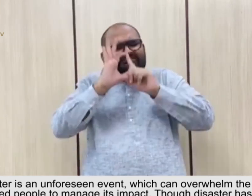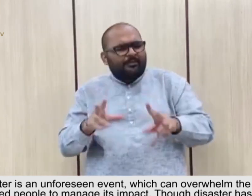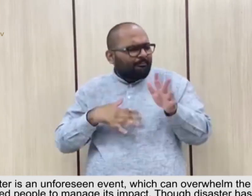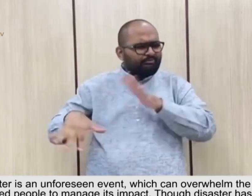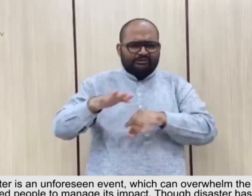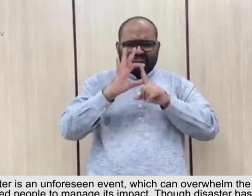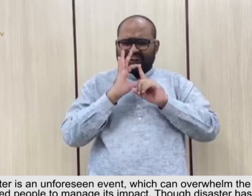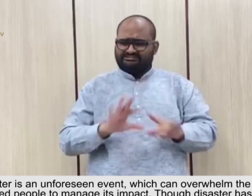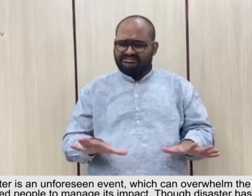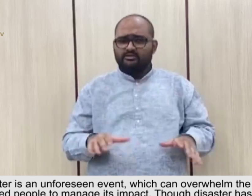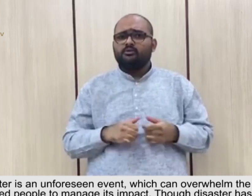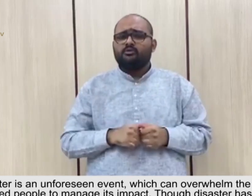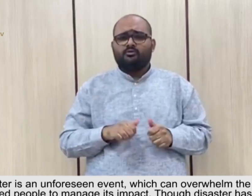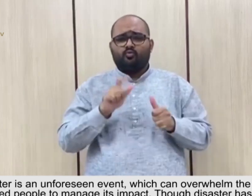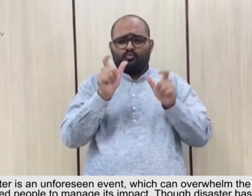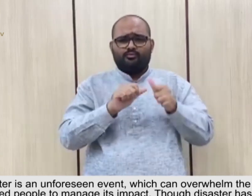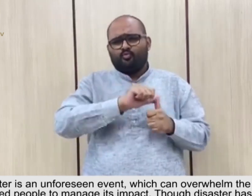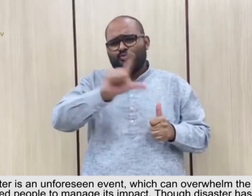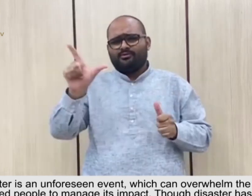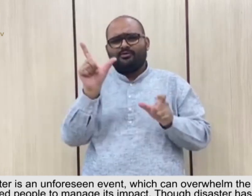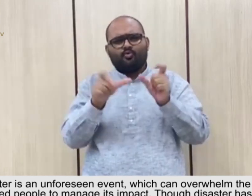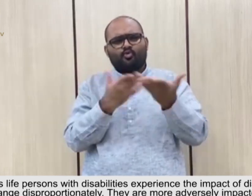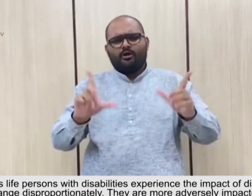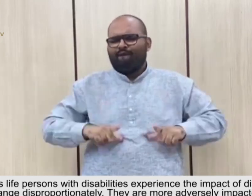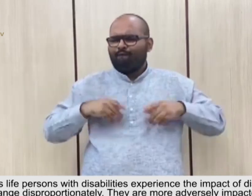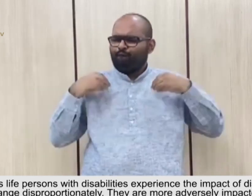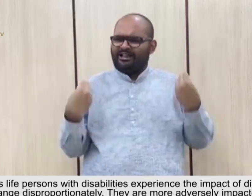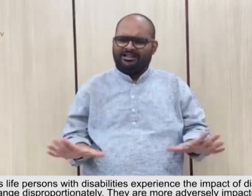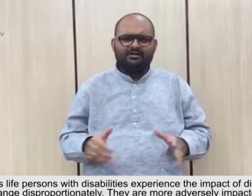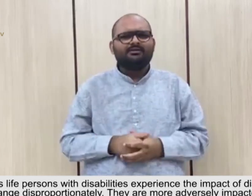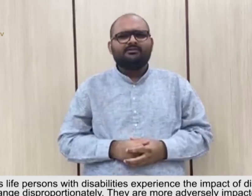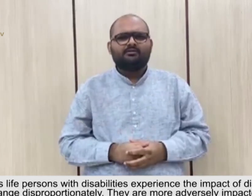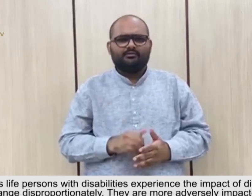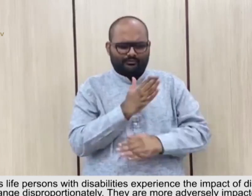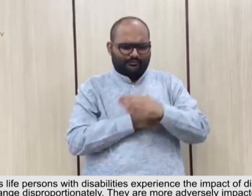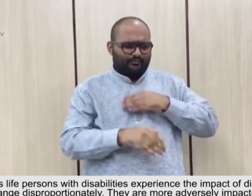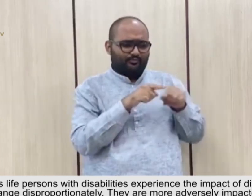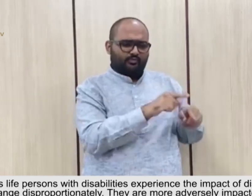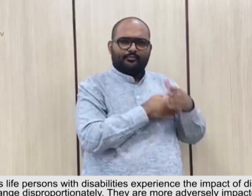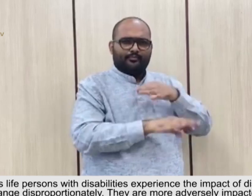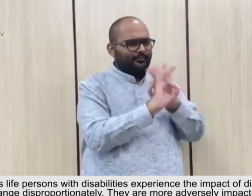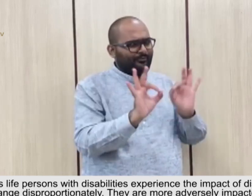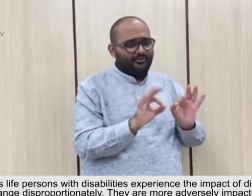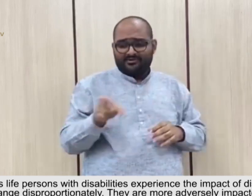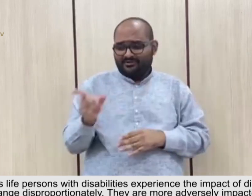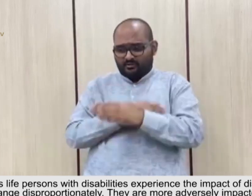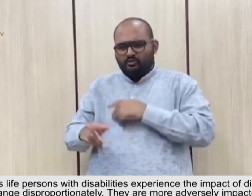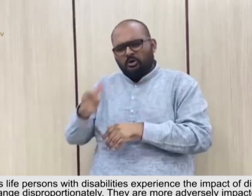disaster has impact on everybody's life, persons with disabilities experience the impact of disasters and climate change disproportionately.